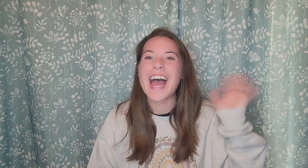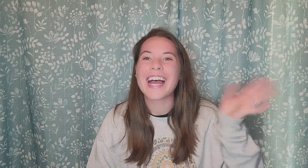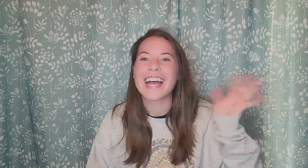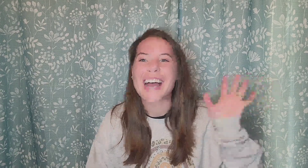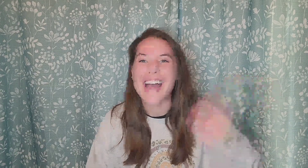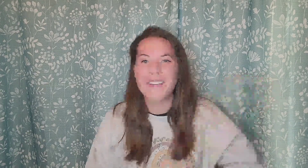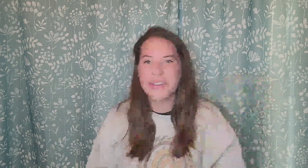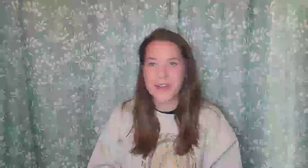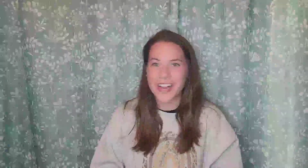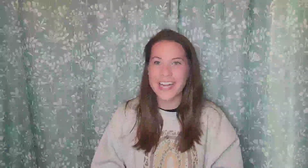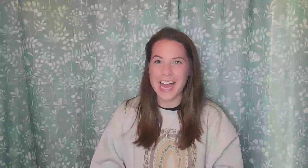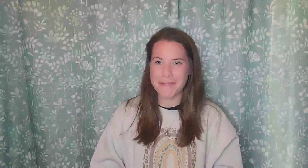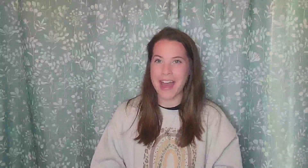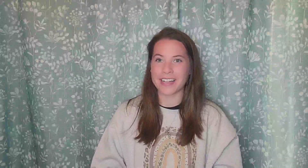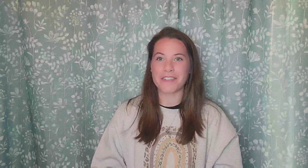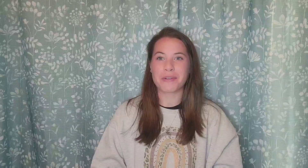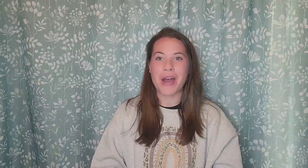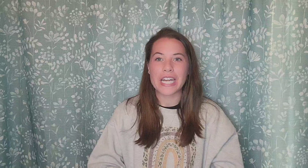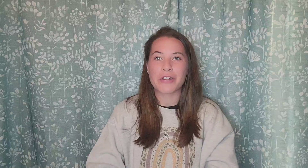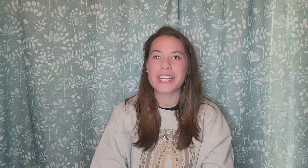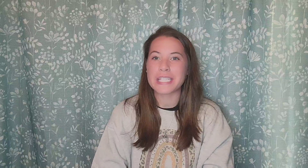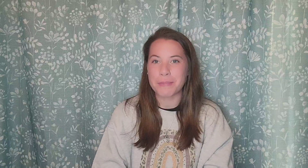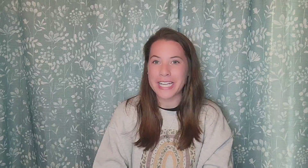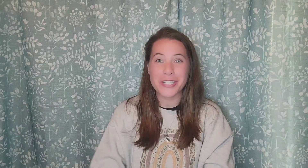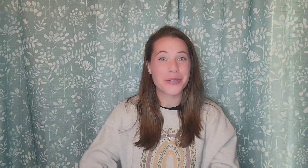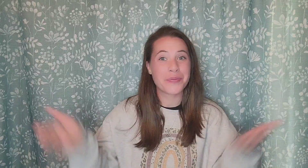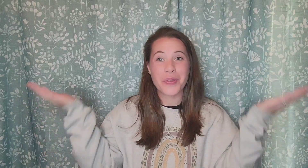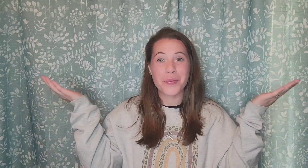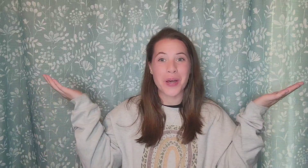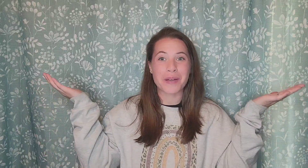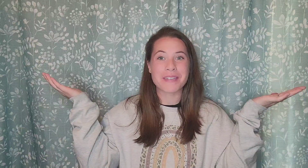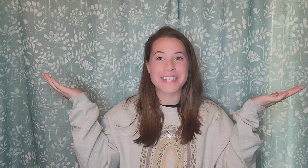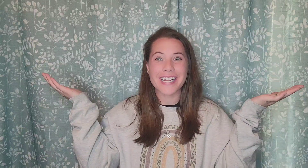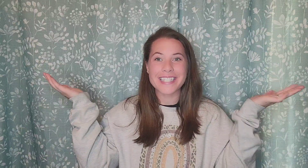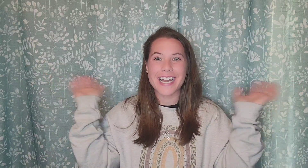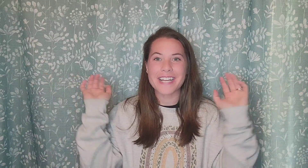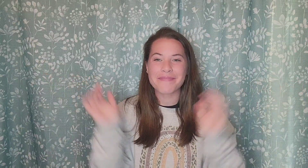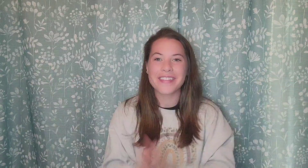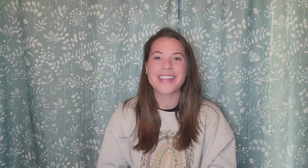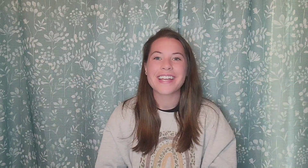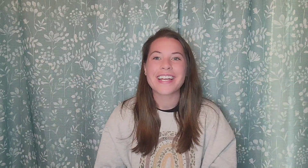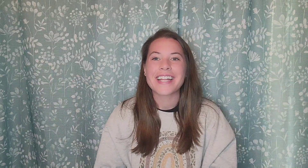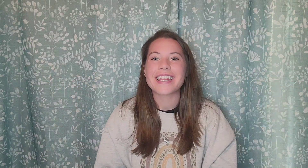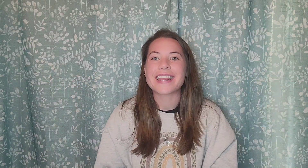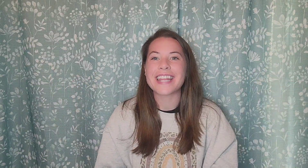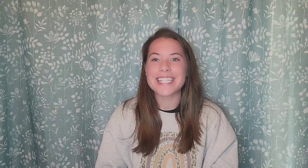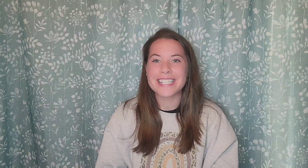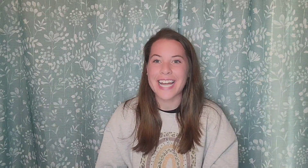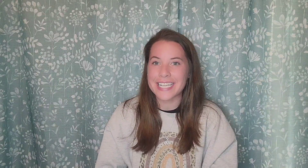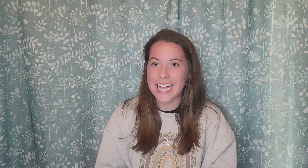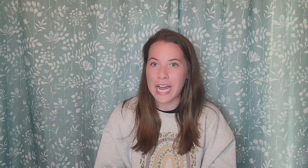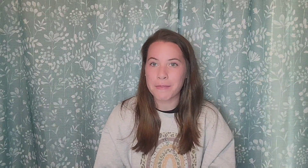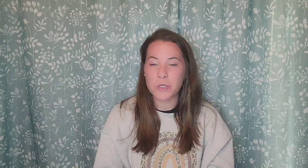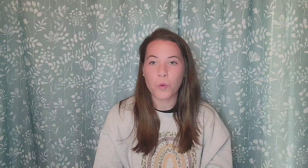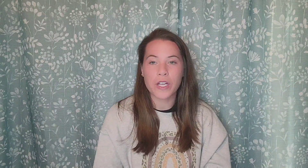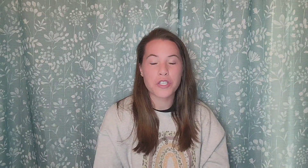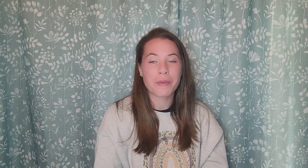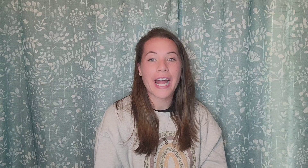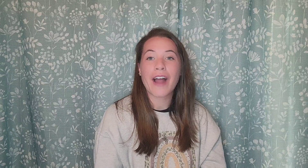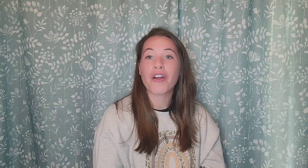Hi everyone! I'm Allie from Honey Creek Speech. Welcome to Sign Time! This Sign Time is going to be our